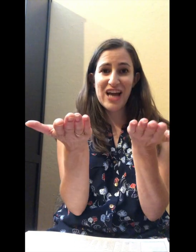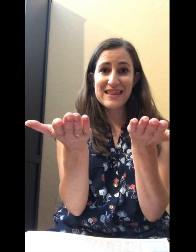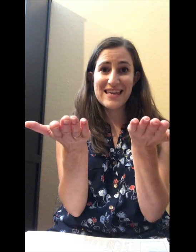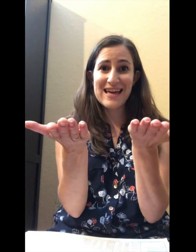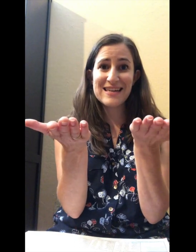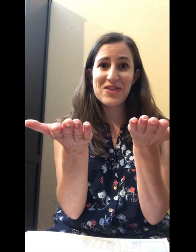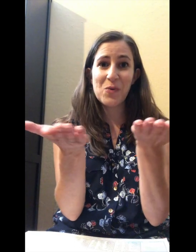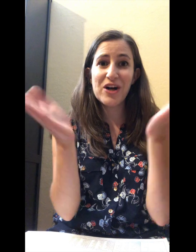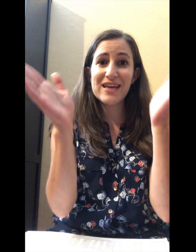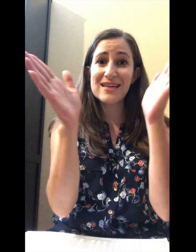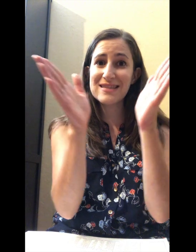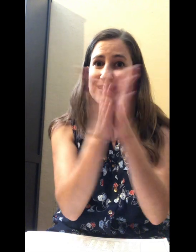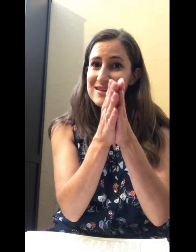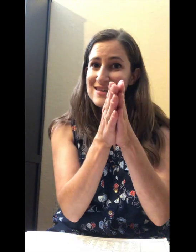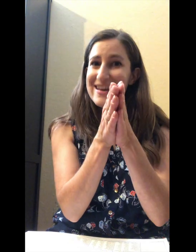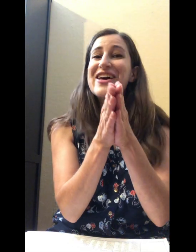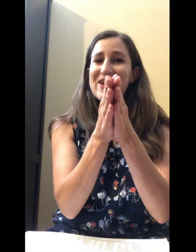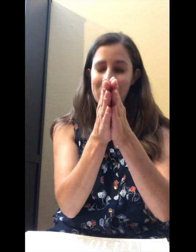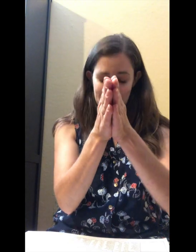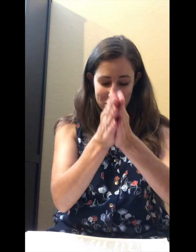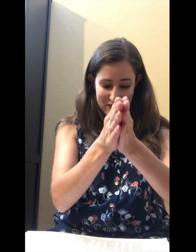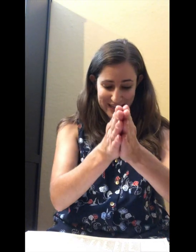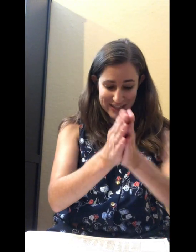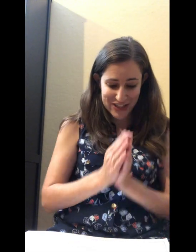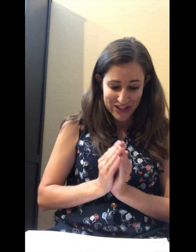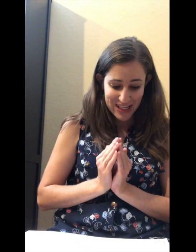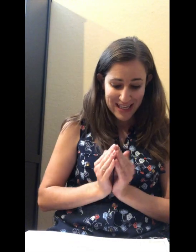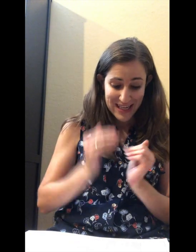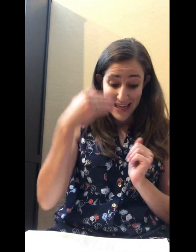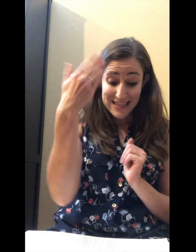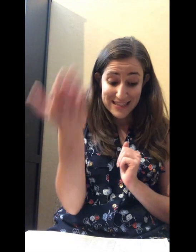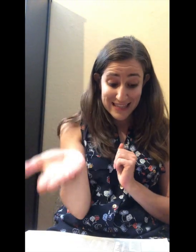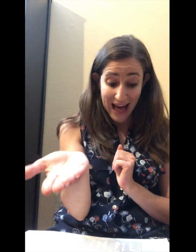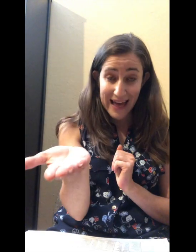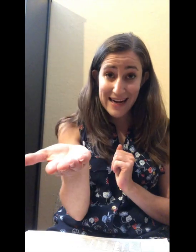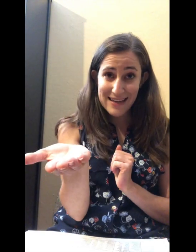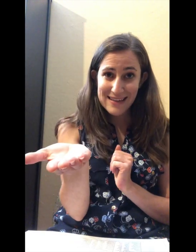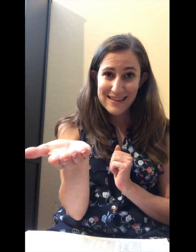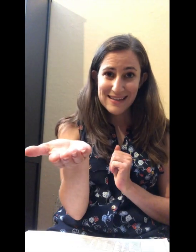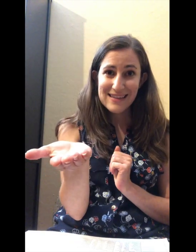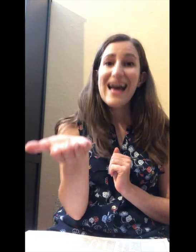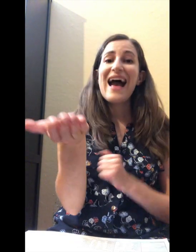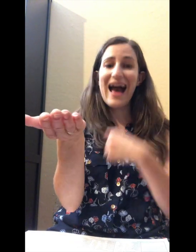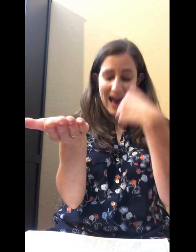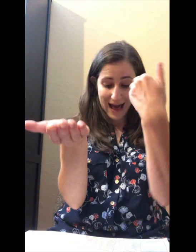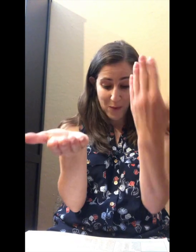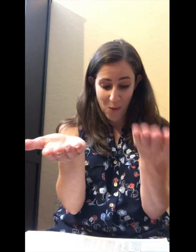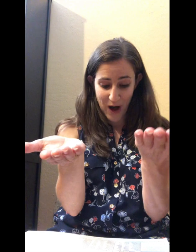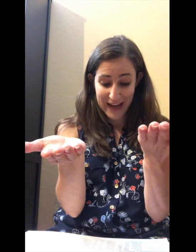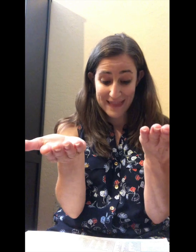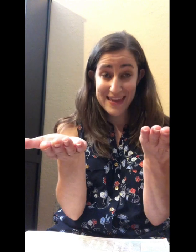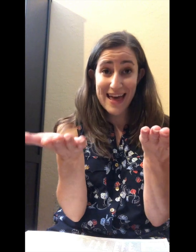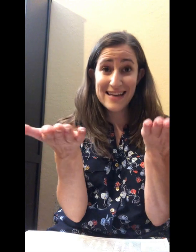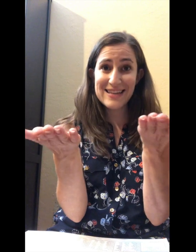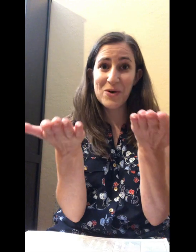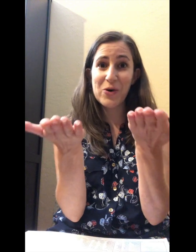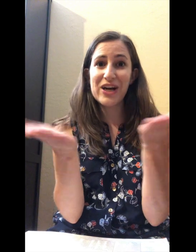at the end and the word is goldfish. Side. Add walk at the end and the word